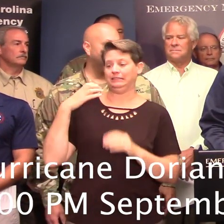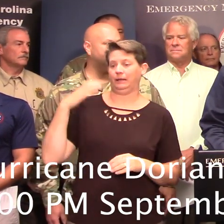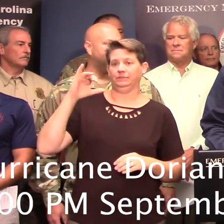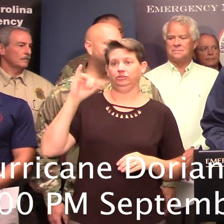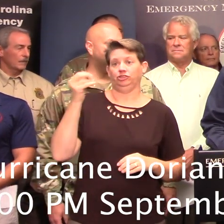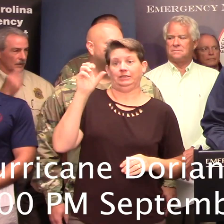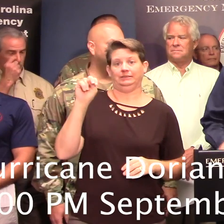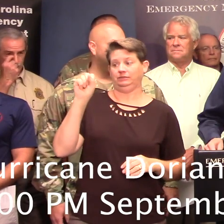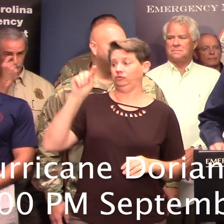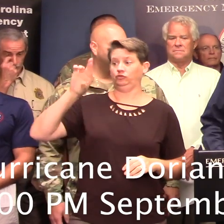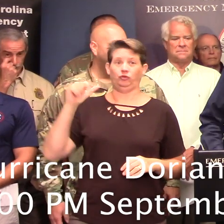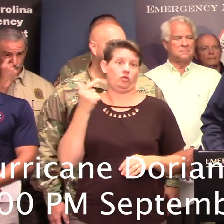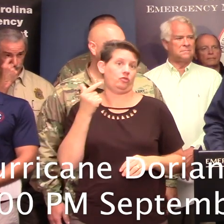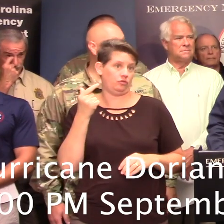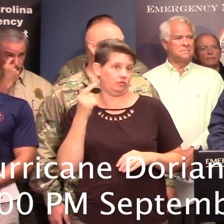Strong, chaplain.